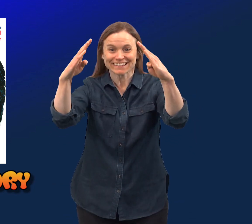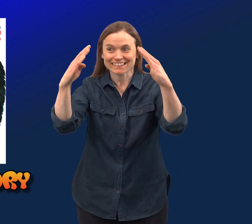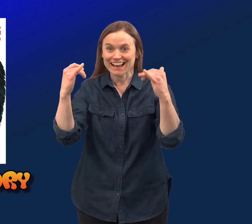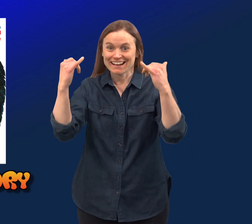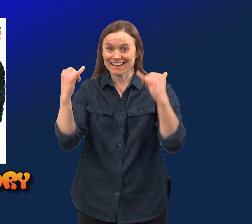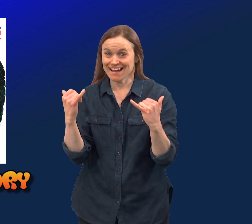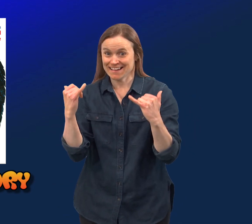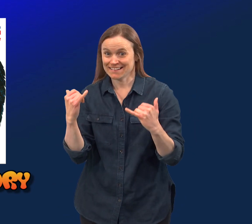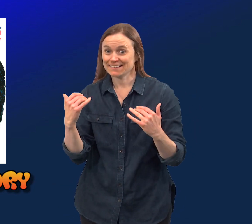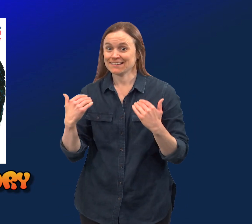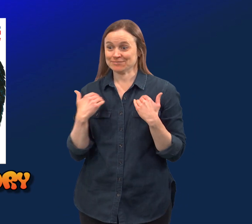Hello!